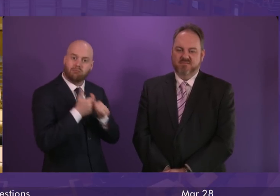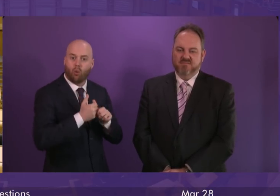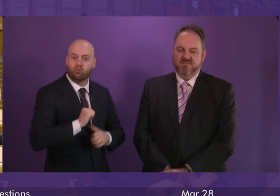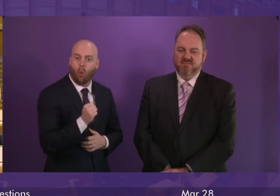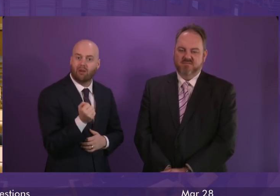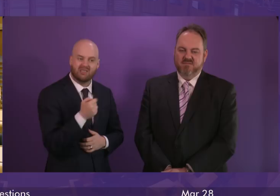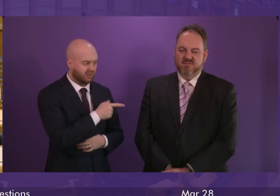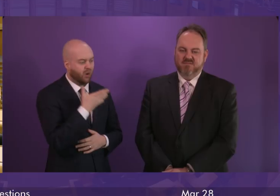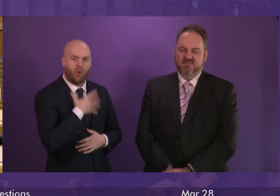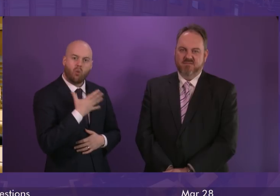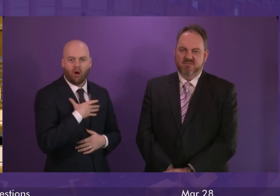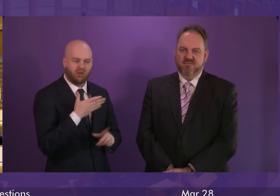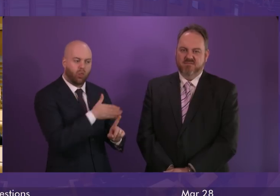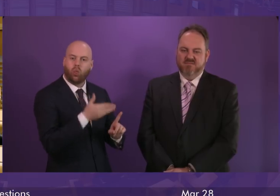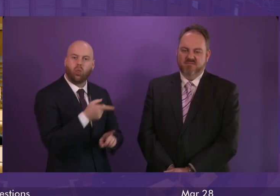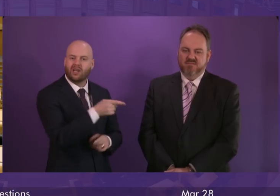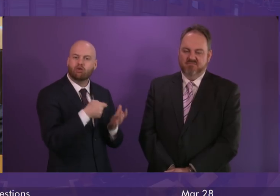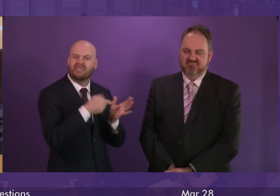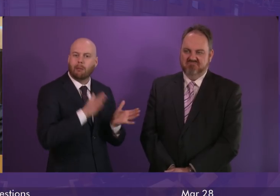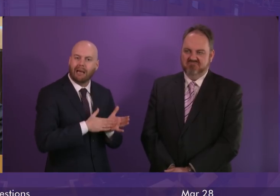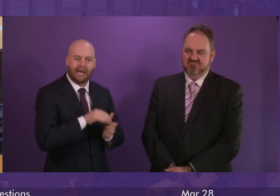for Theresa May and his London bosses.